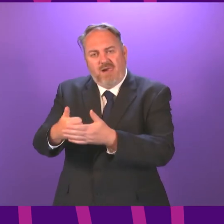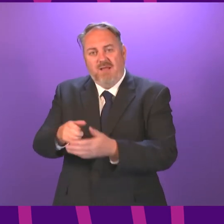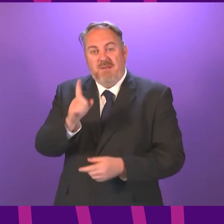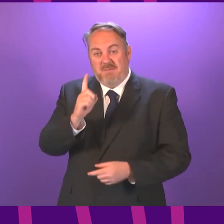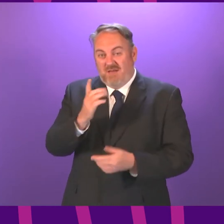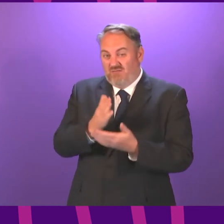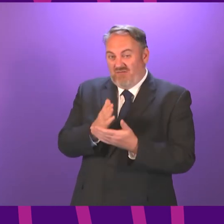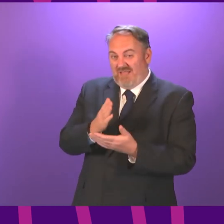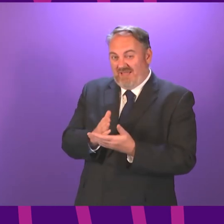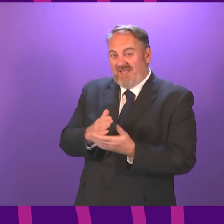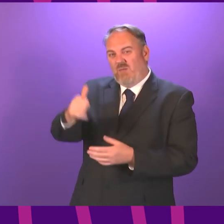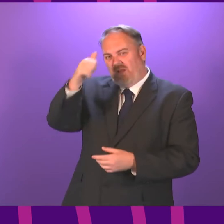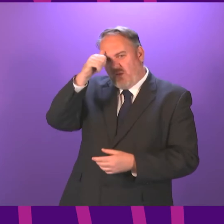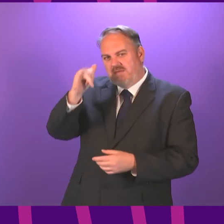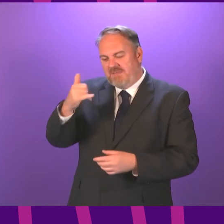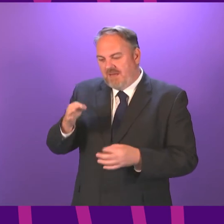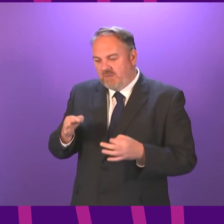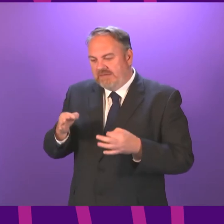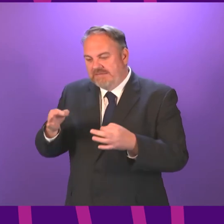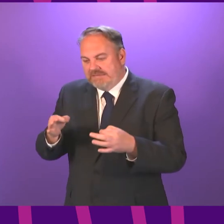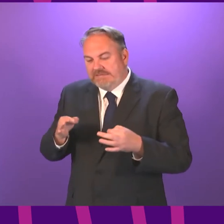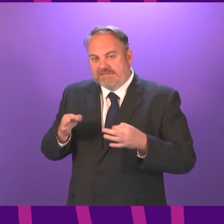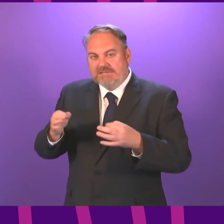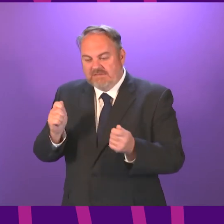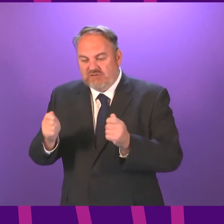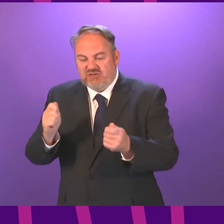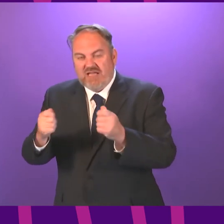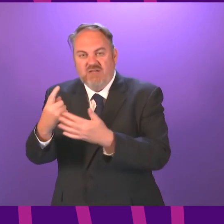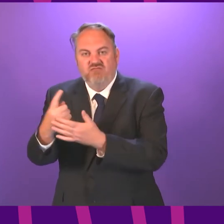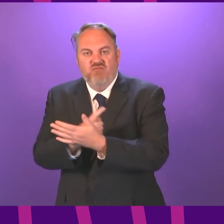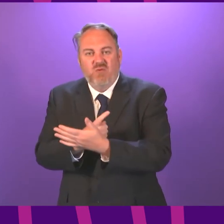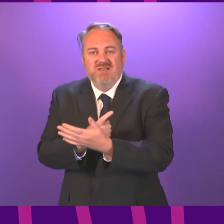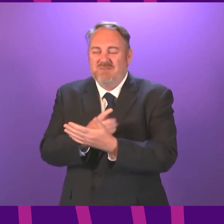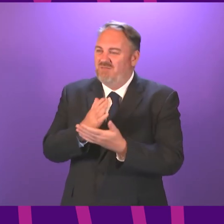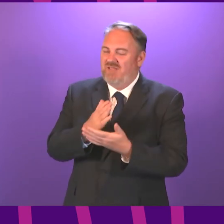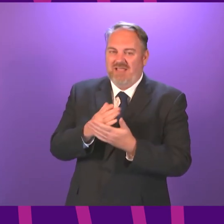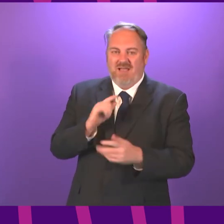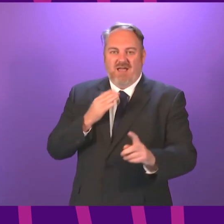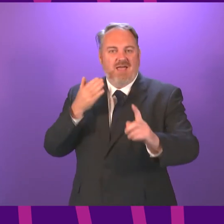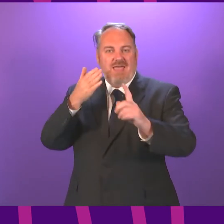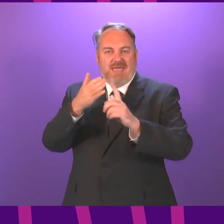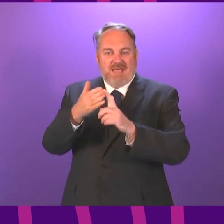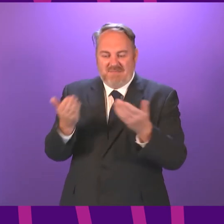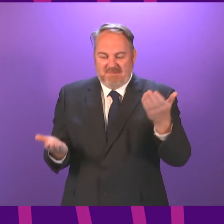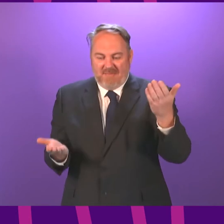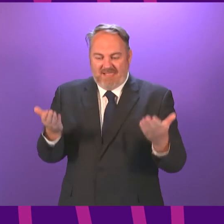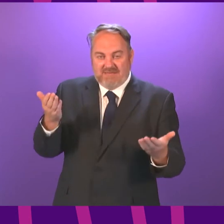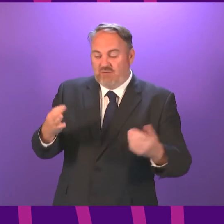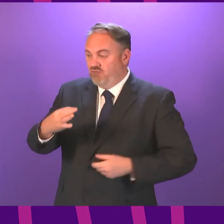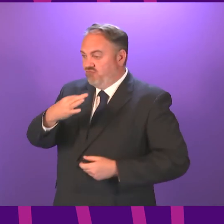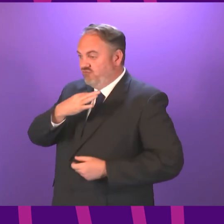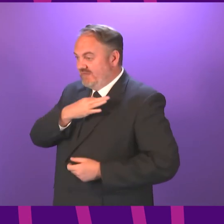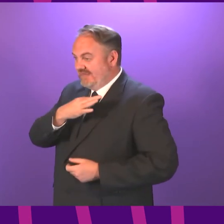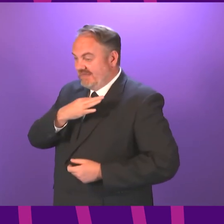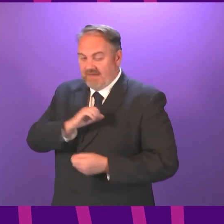and advice can be frustrating. We are trying to strike the best and the most appropriate balance overall. But I readily concede that it is